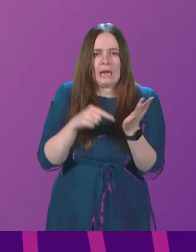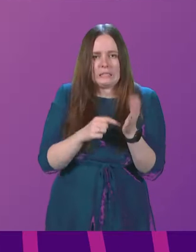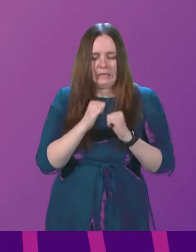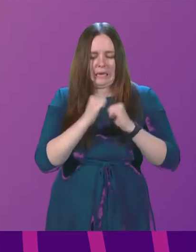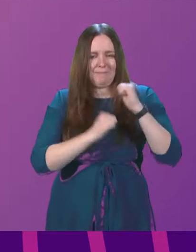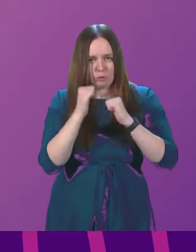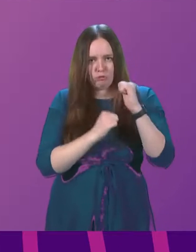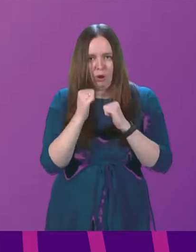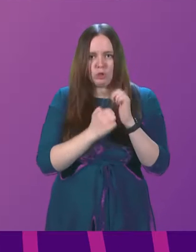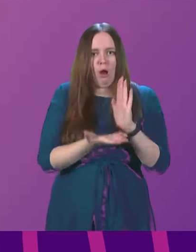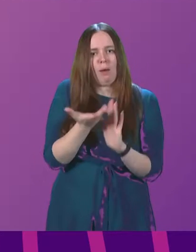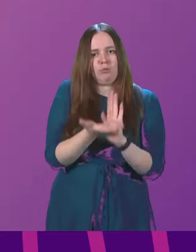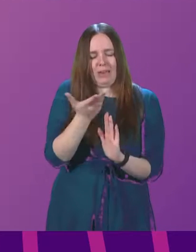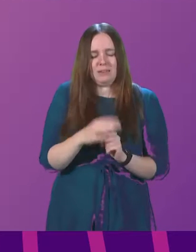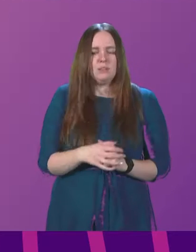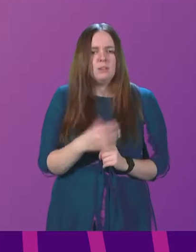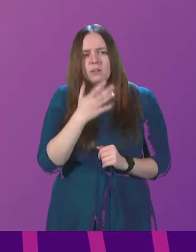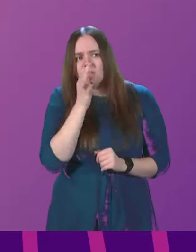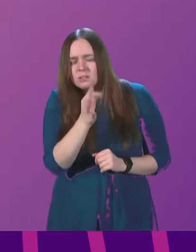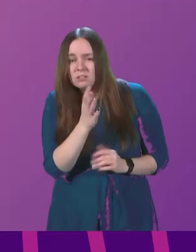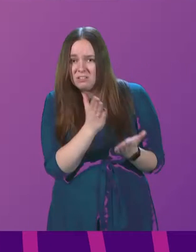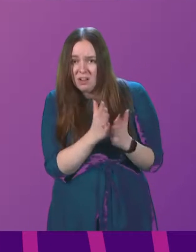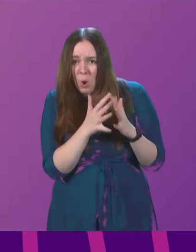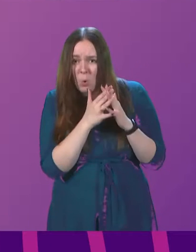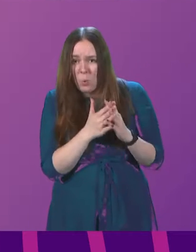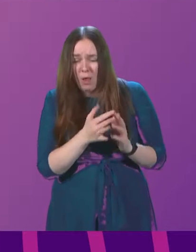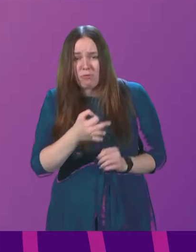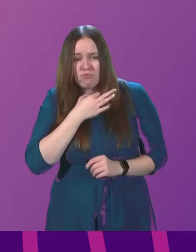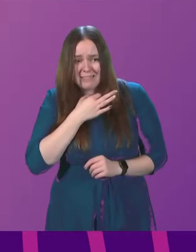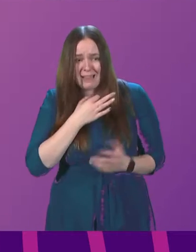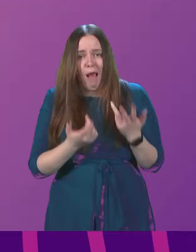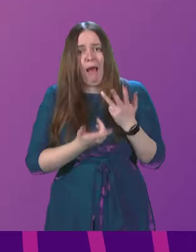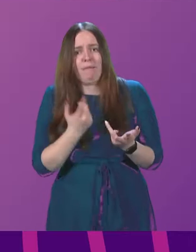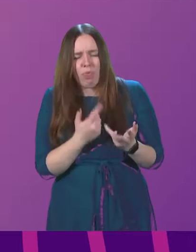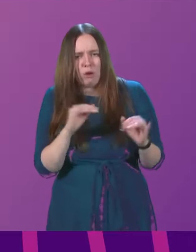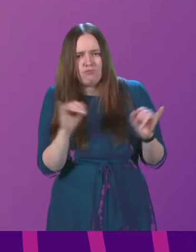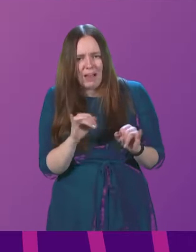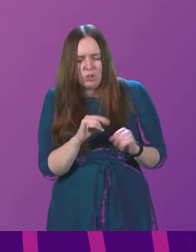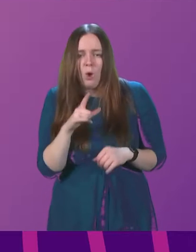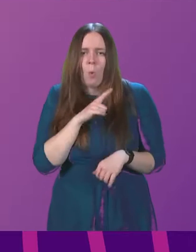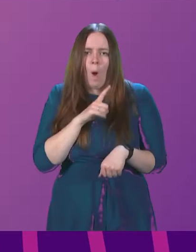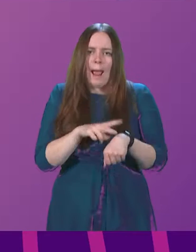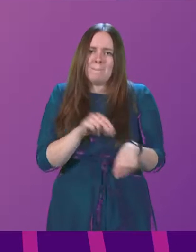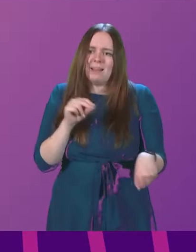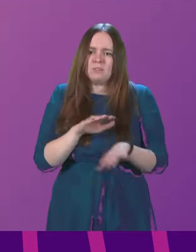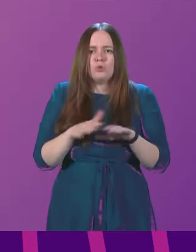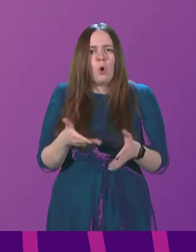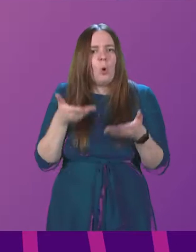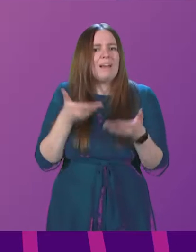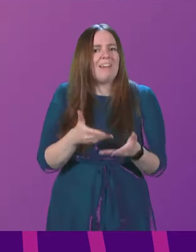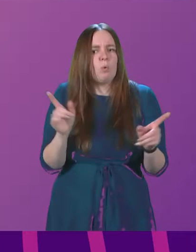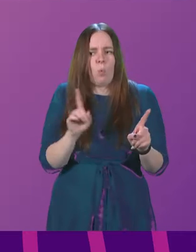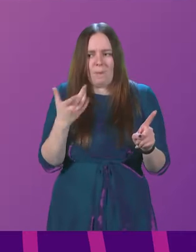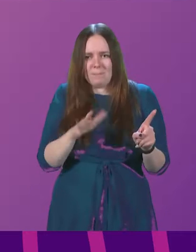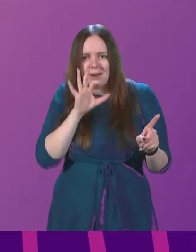upgrades. So I can ask, is it really worth risking another tragedy? Why are our police simply not being given what they